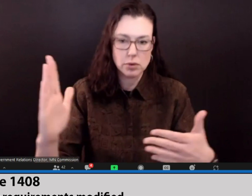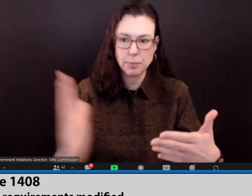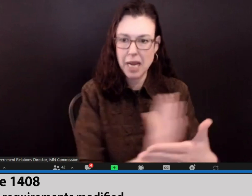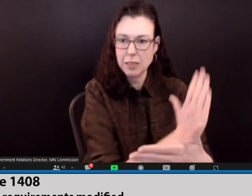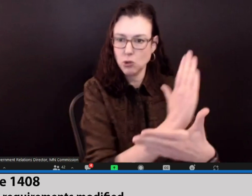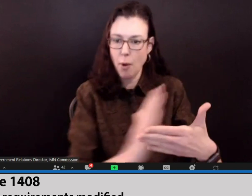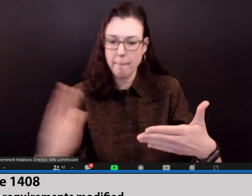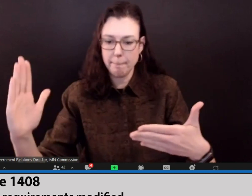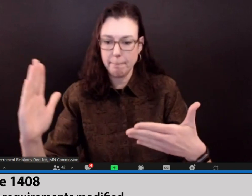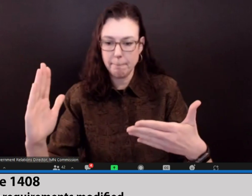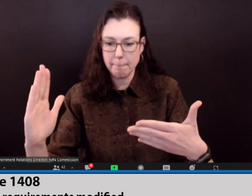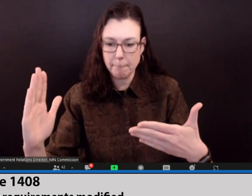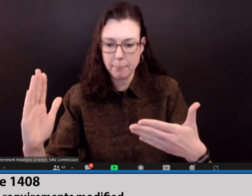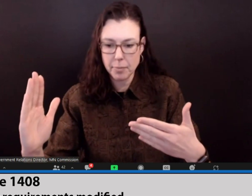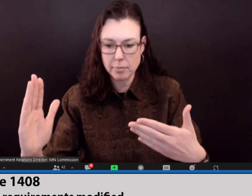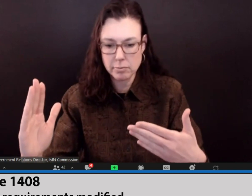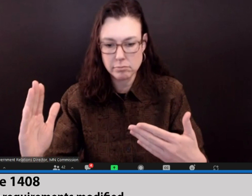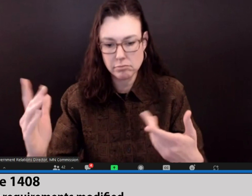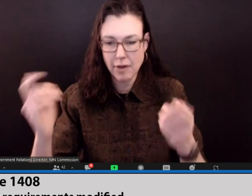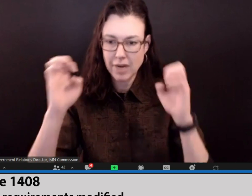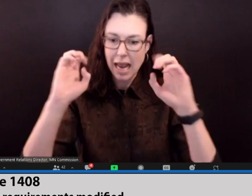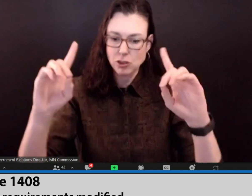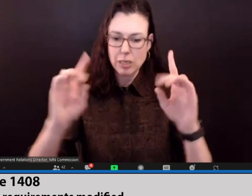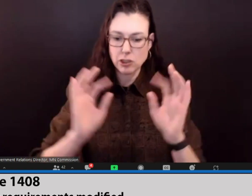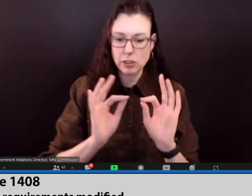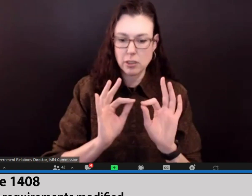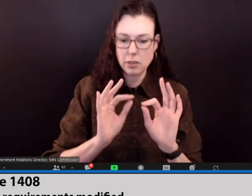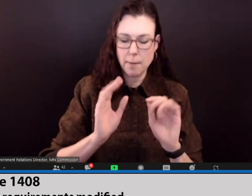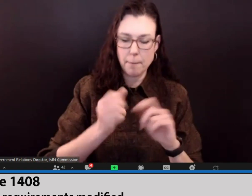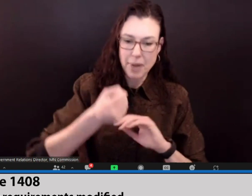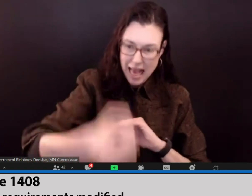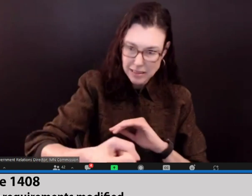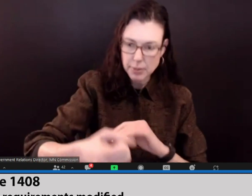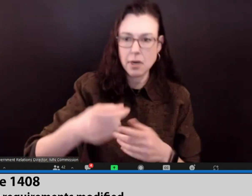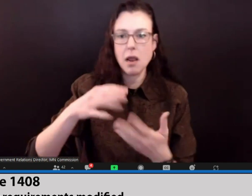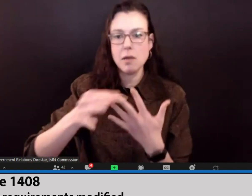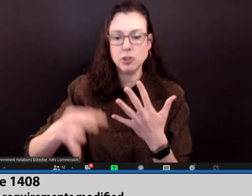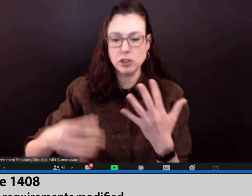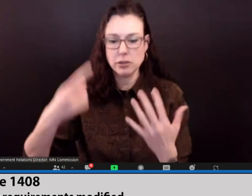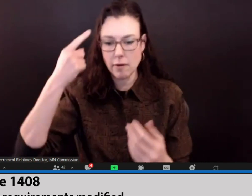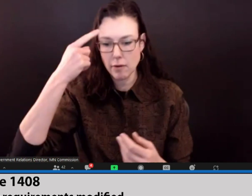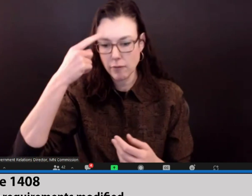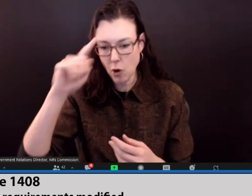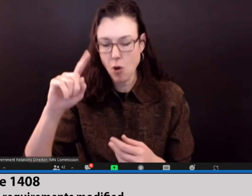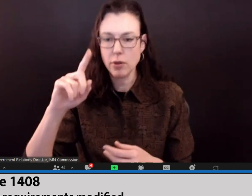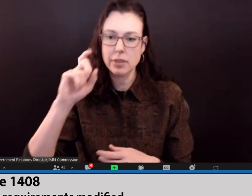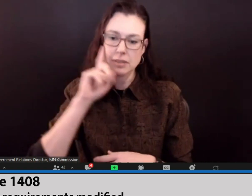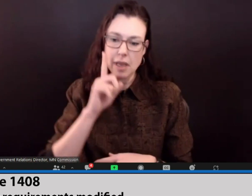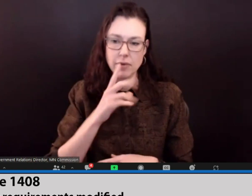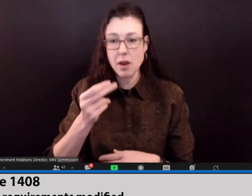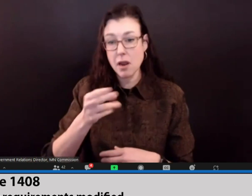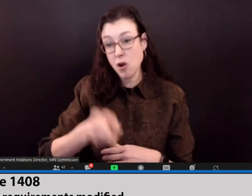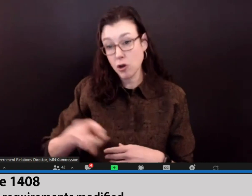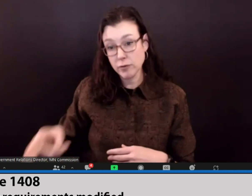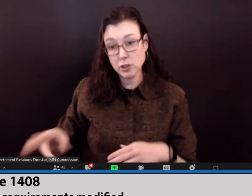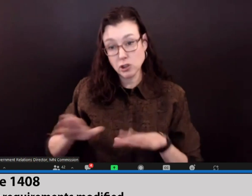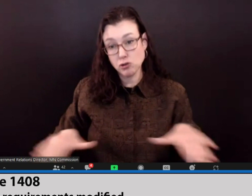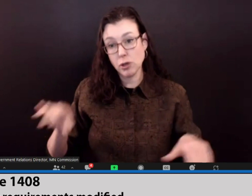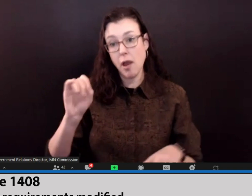a true spectrum of educational placement options for the deaf